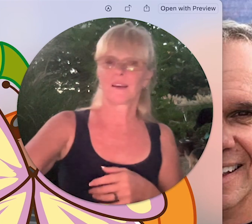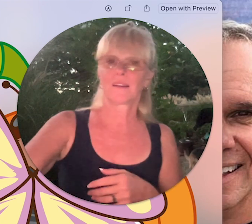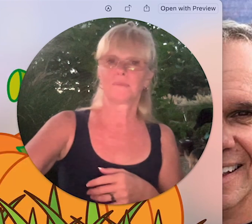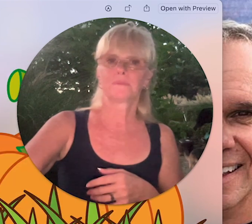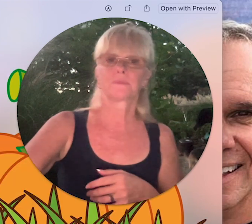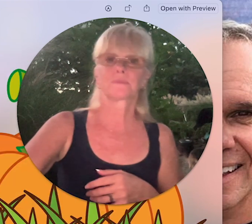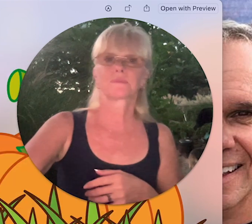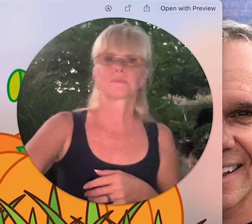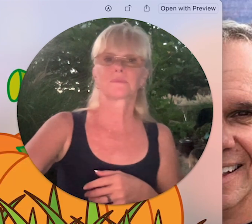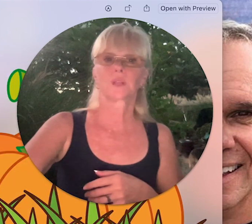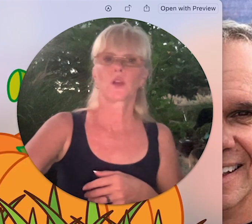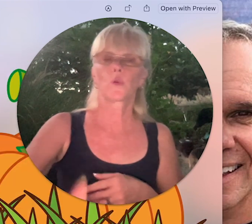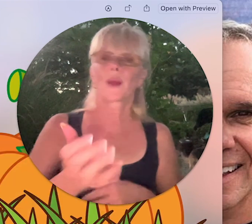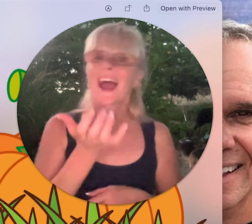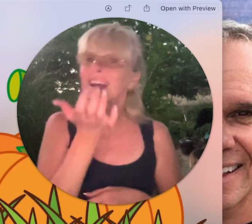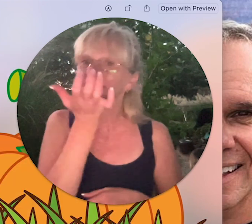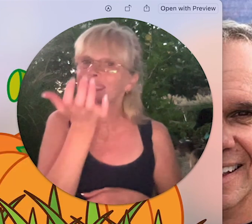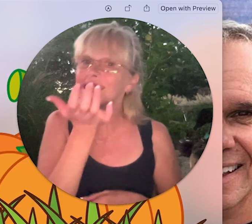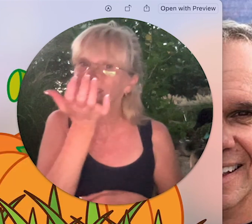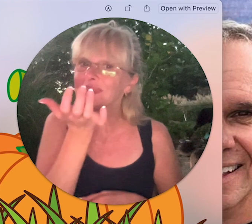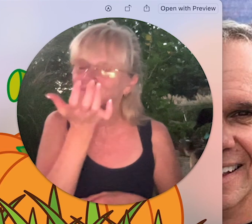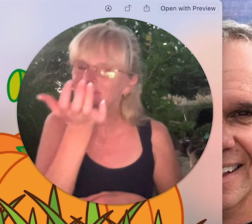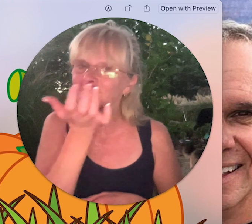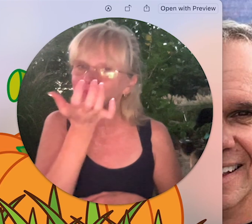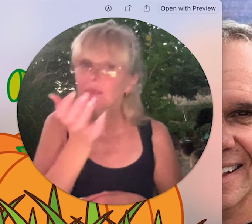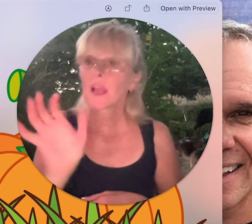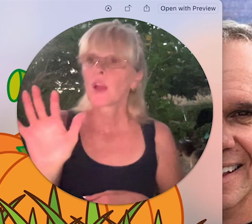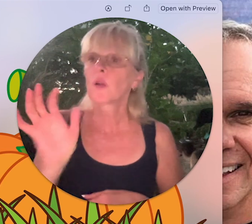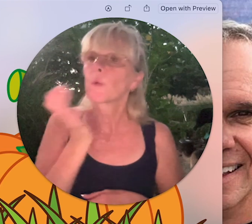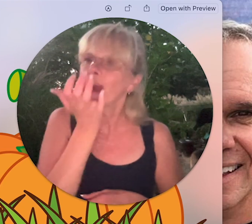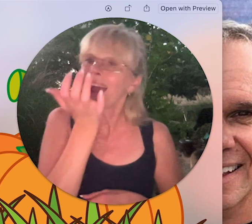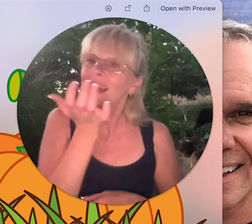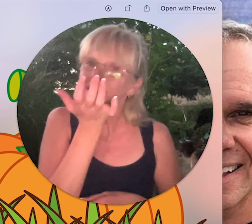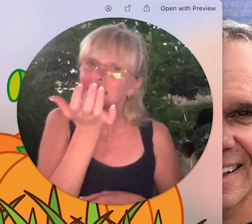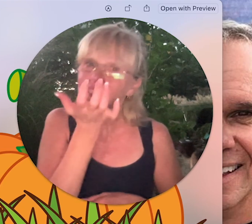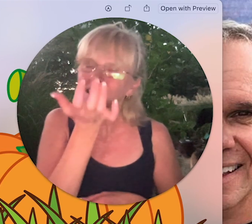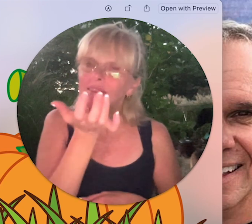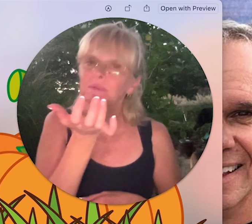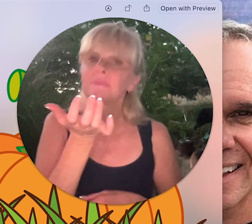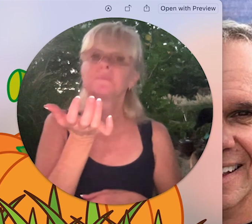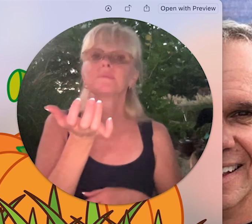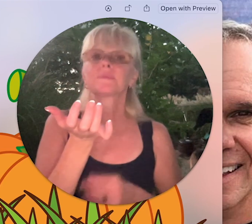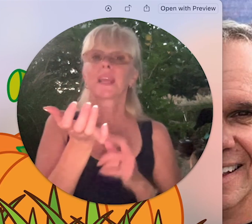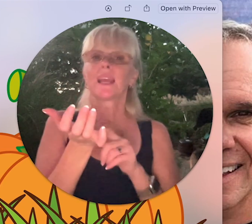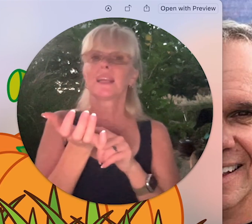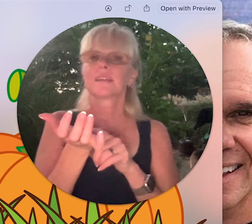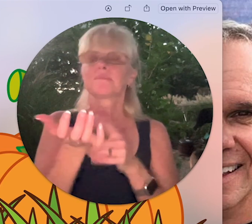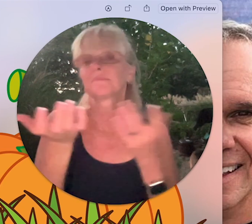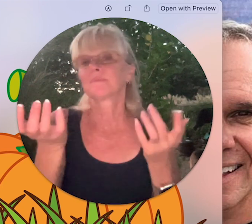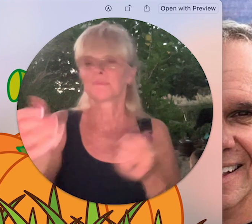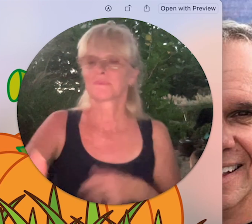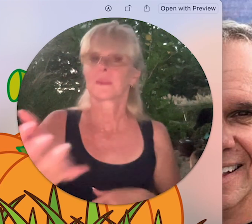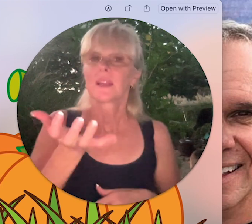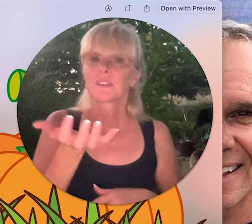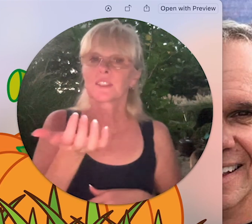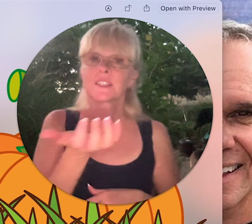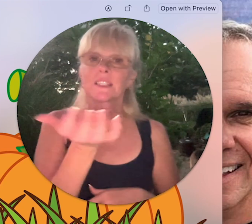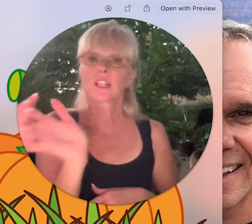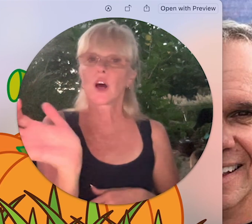grass grass okay just this claw